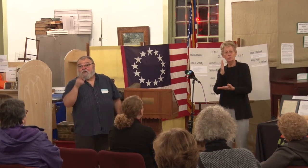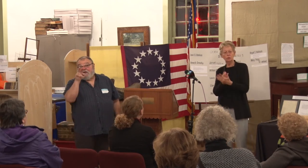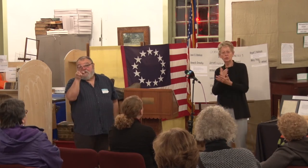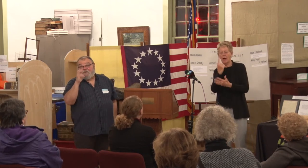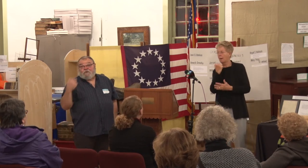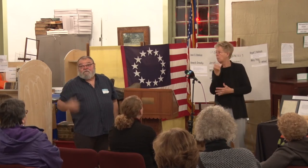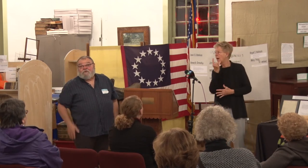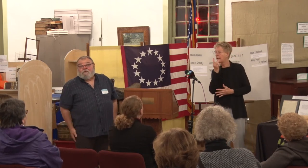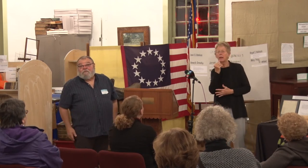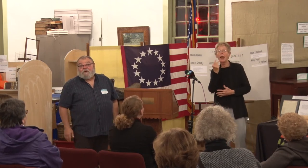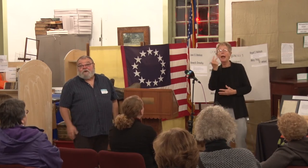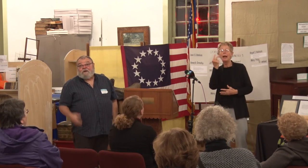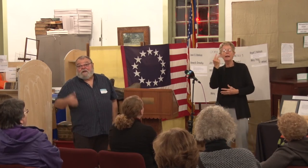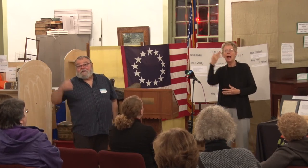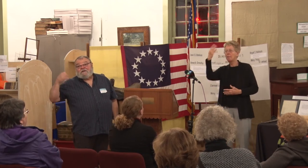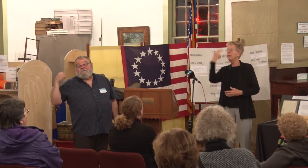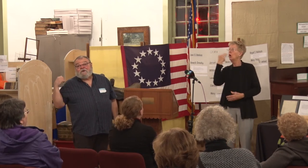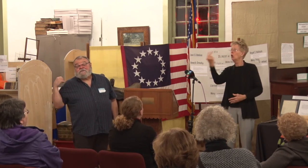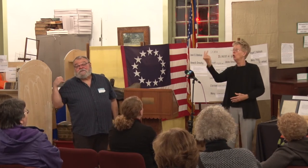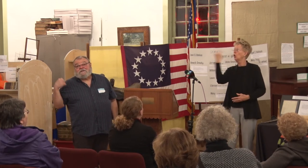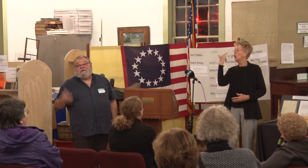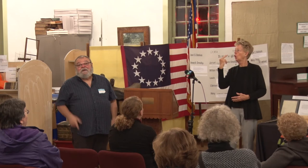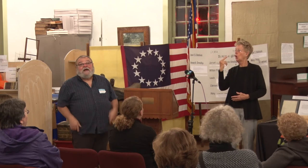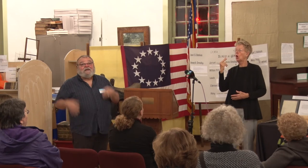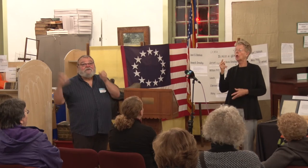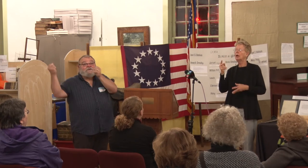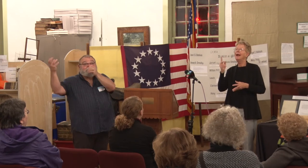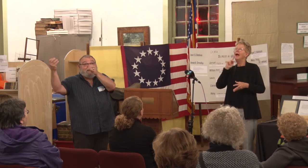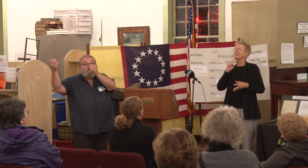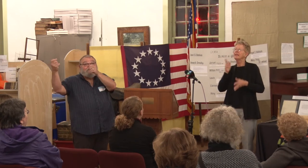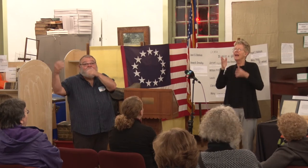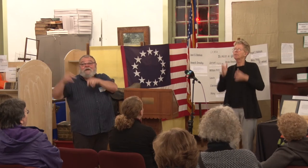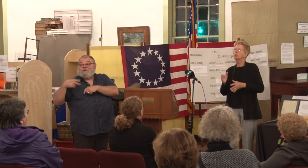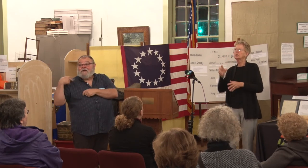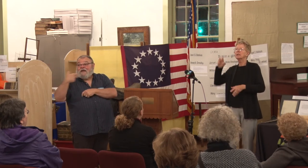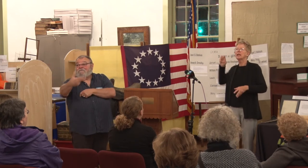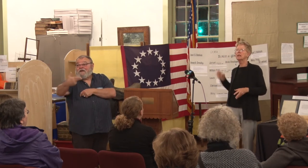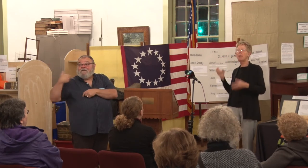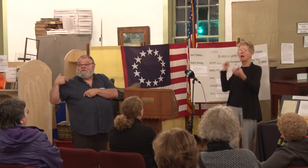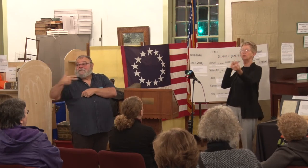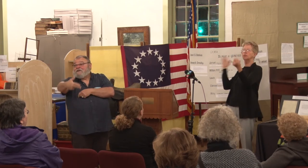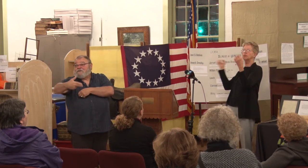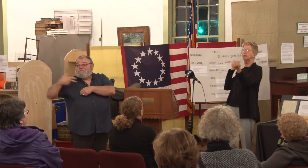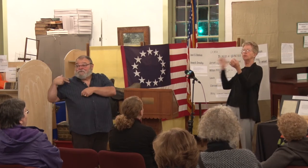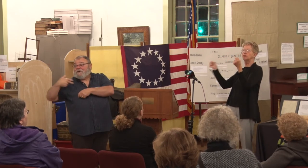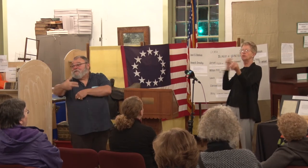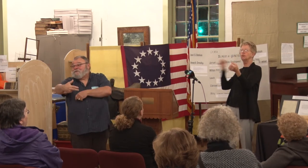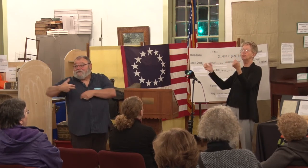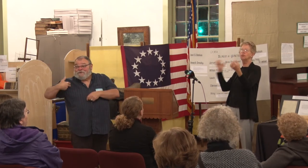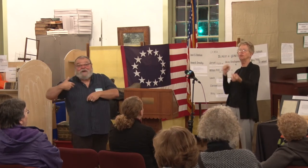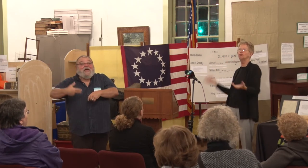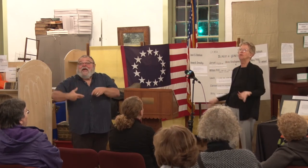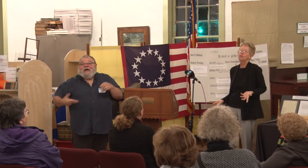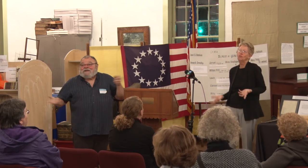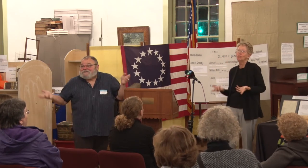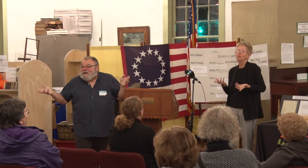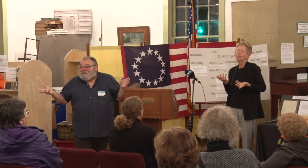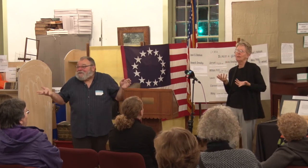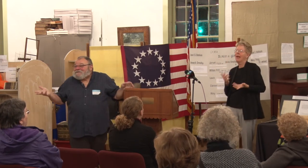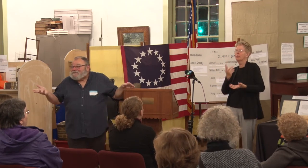looking in your rearview mirror and a deaf person's in the back and you're signing away and you can have a conversation between the two and it's like this is